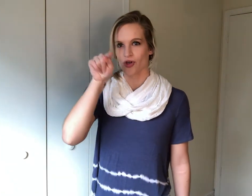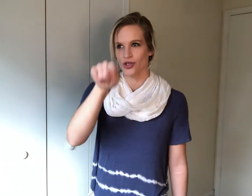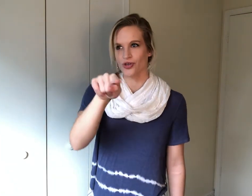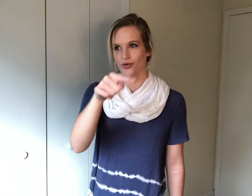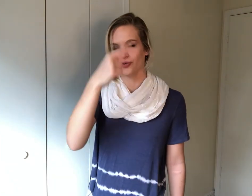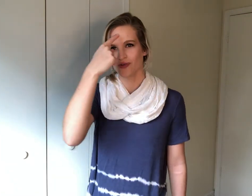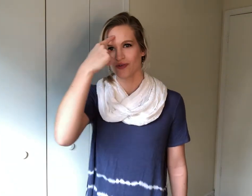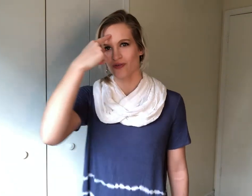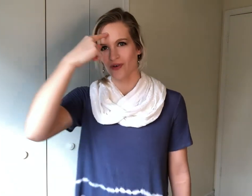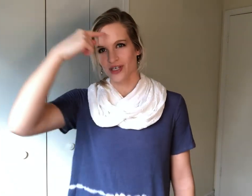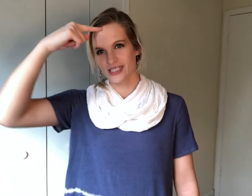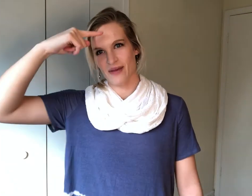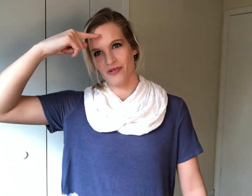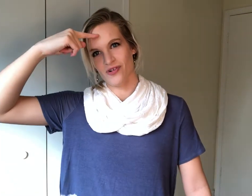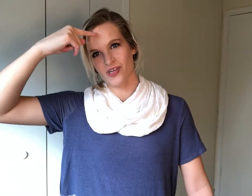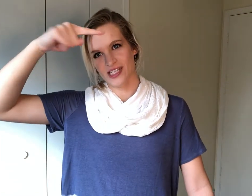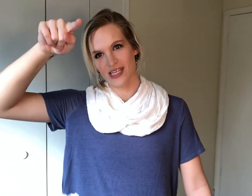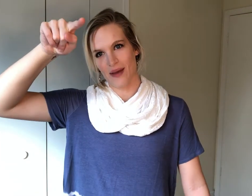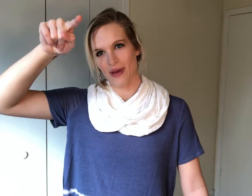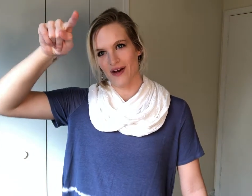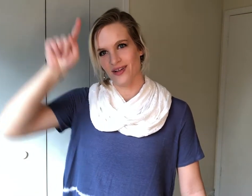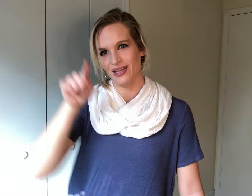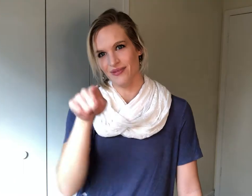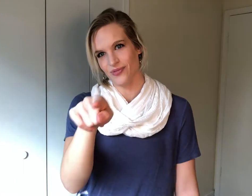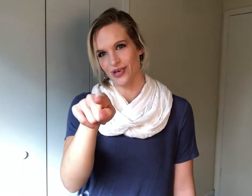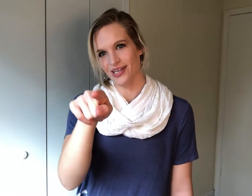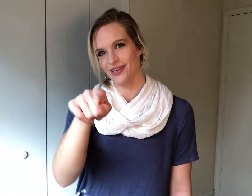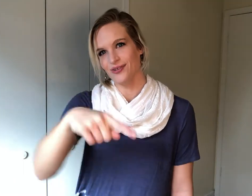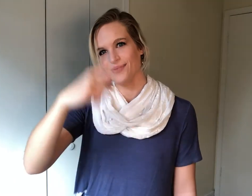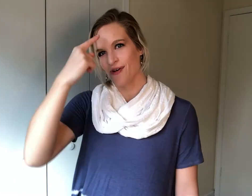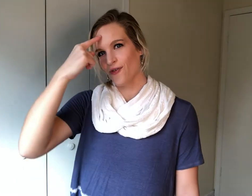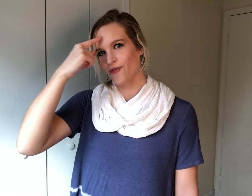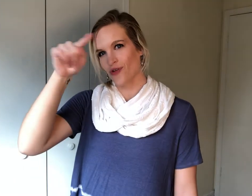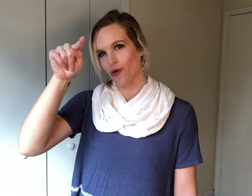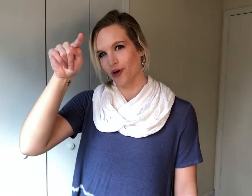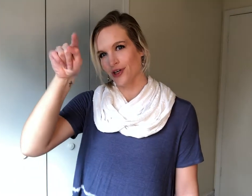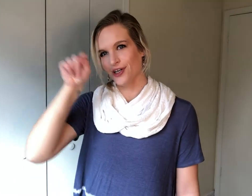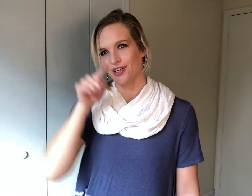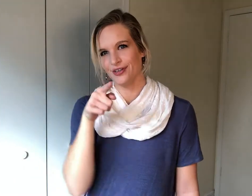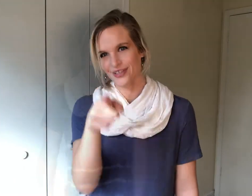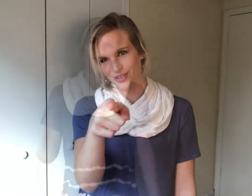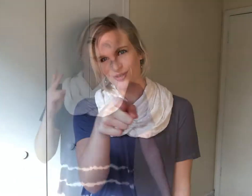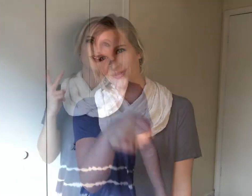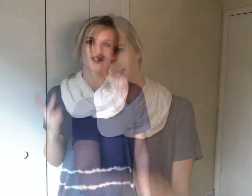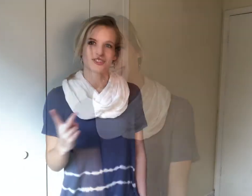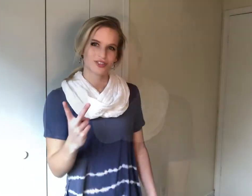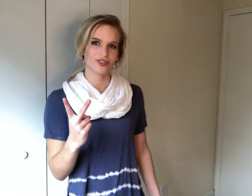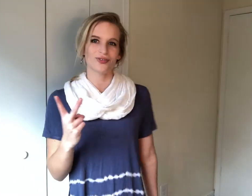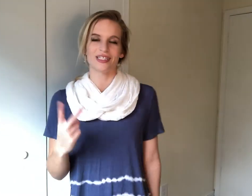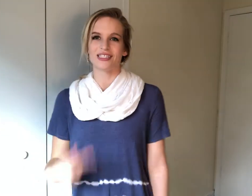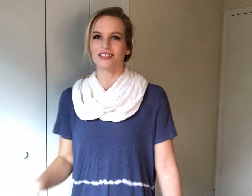you for tap your forehead tap out and then point at you for universe two is